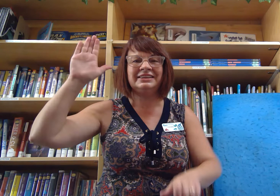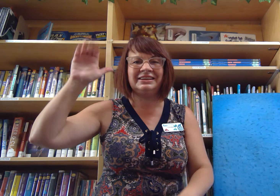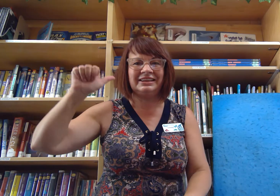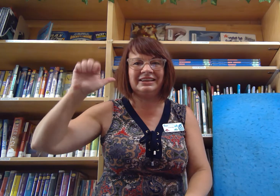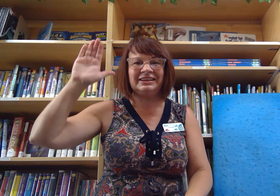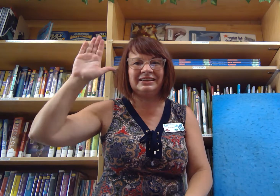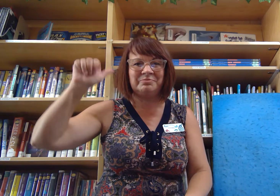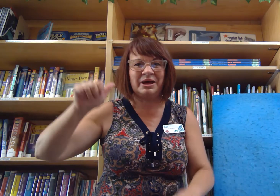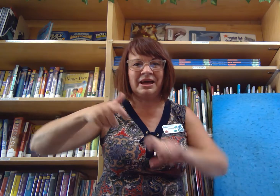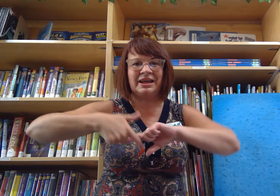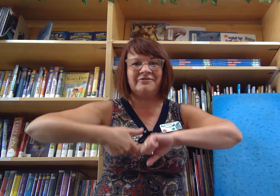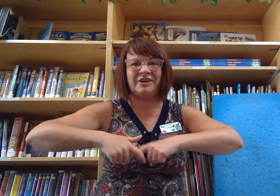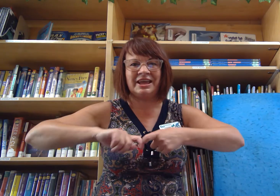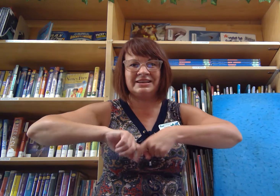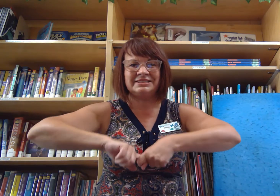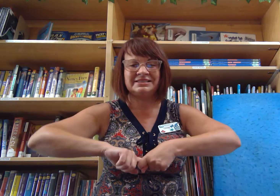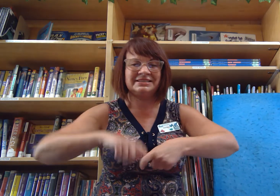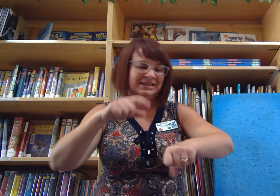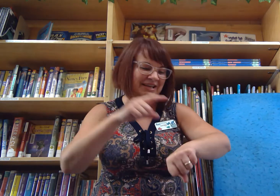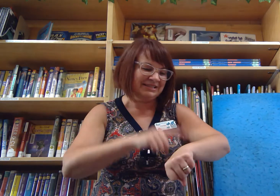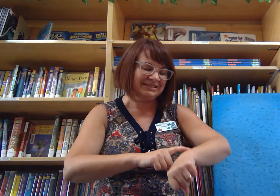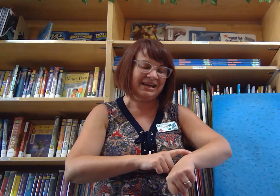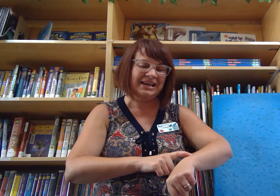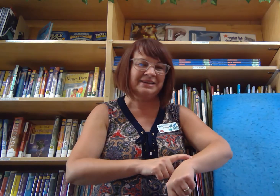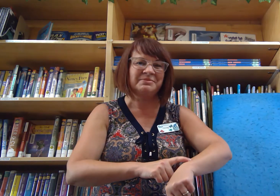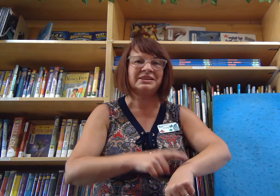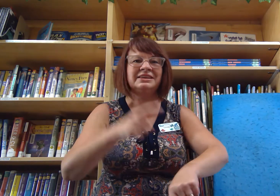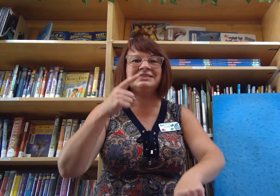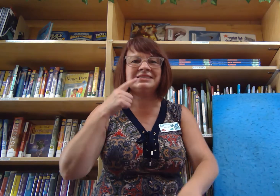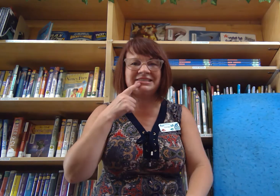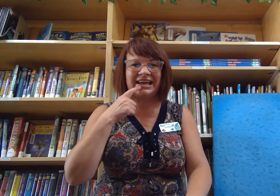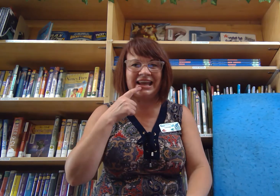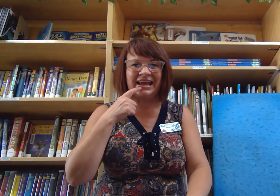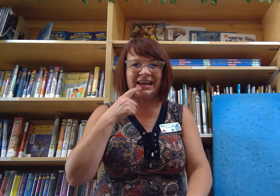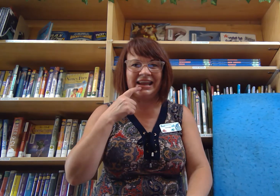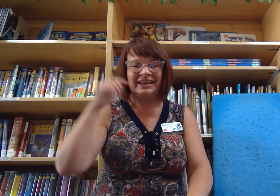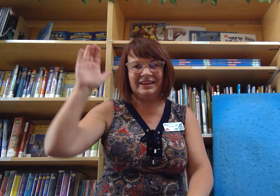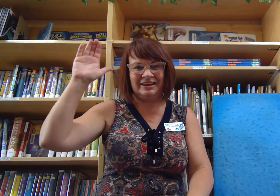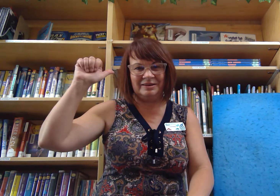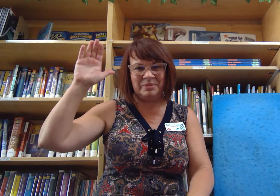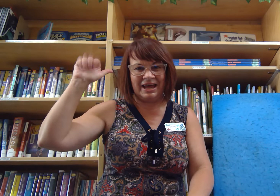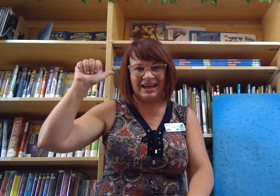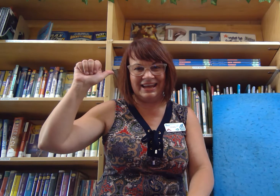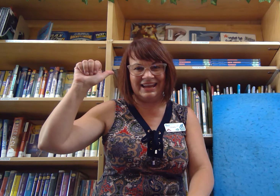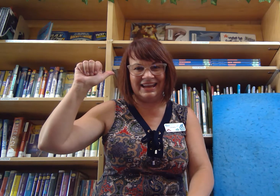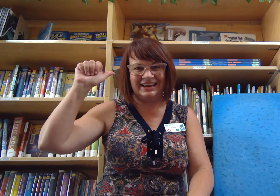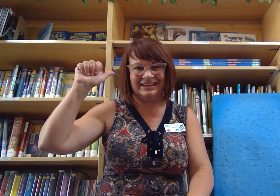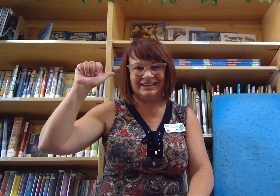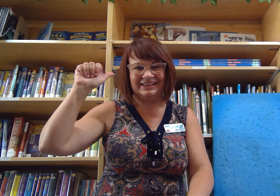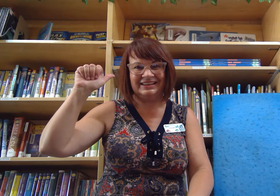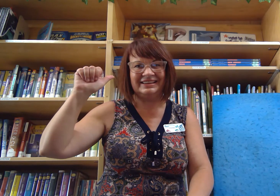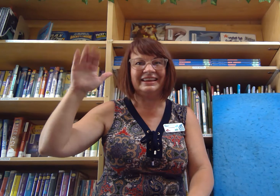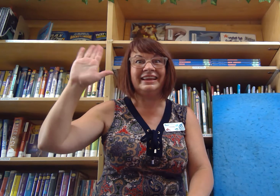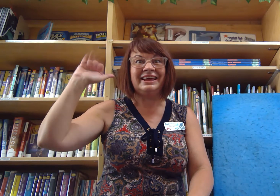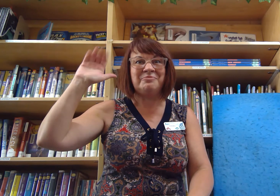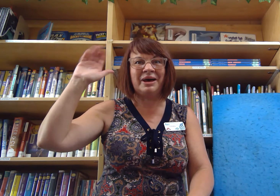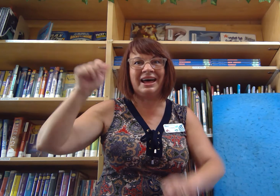Goodbye friends. It's time to say goodbye. Bye